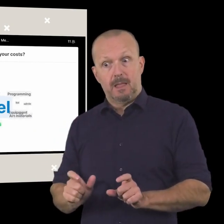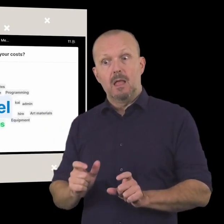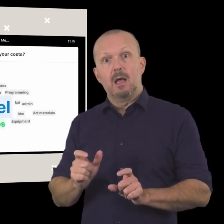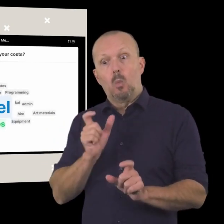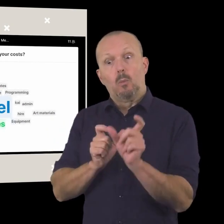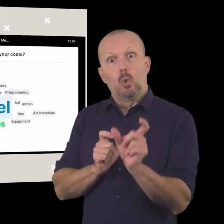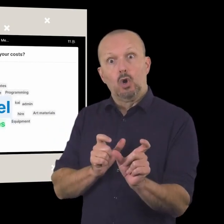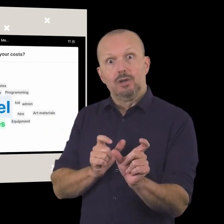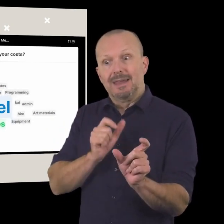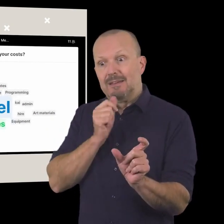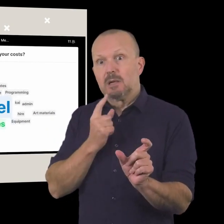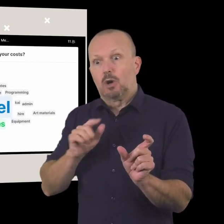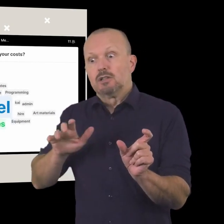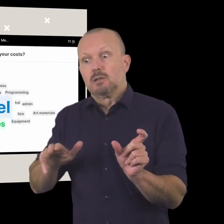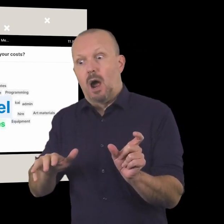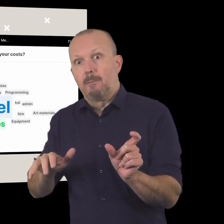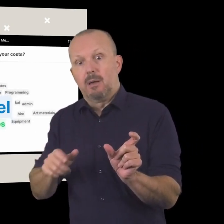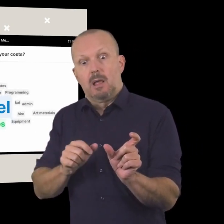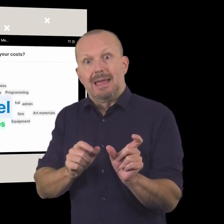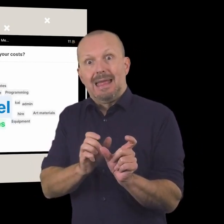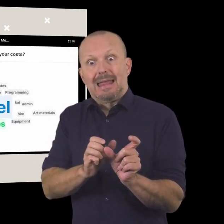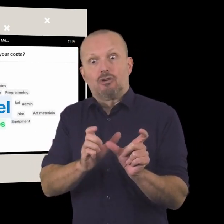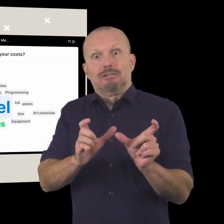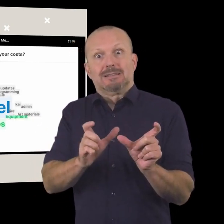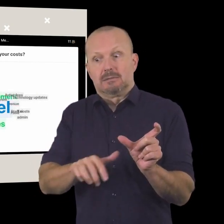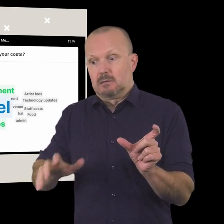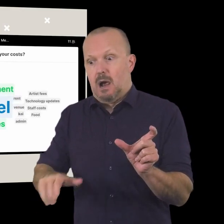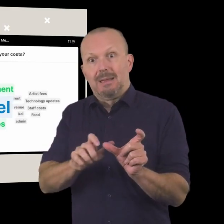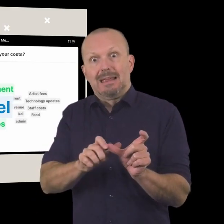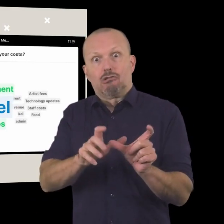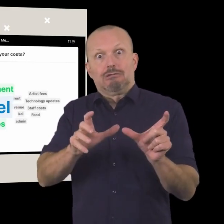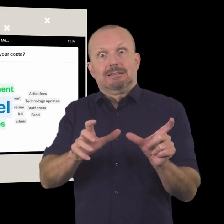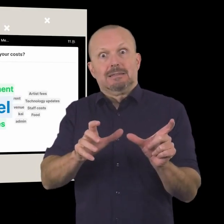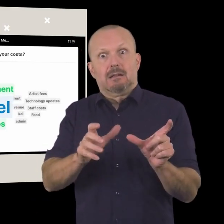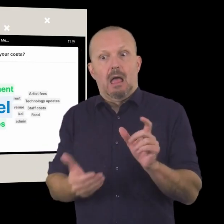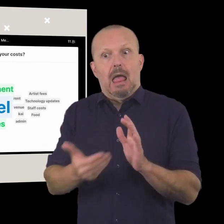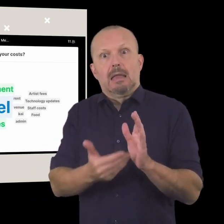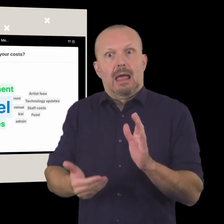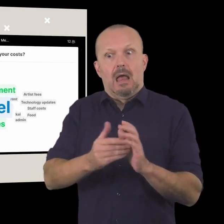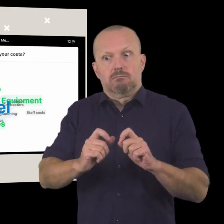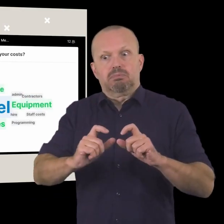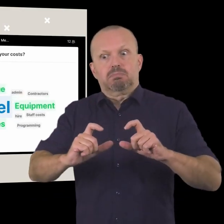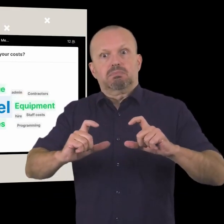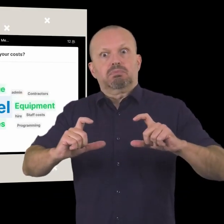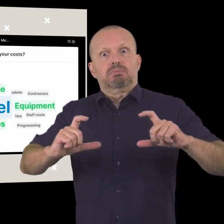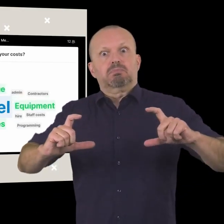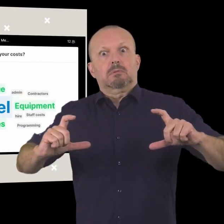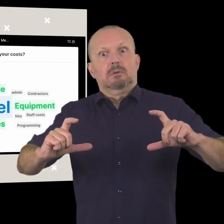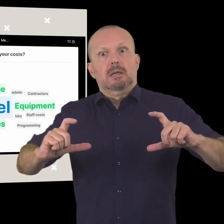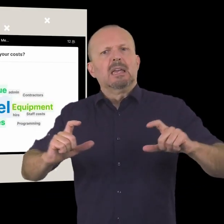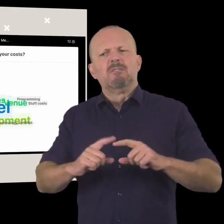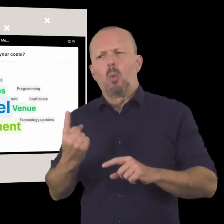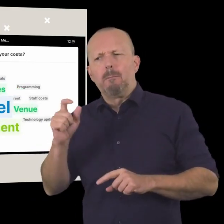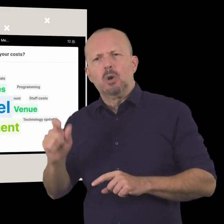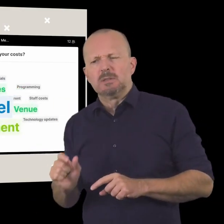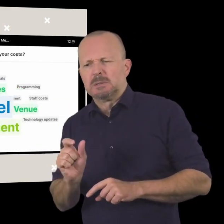uh the more that something is typed in a word is typed in uh the more prominent that becomes within the cloud so uh you can see as the word cloud develops